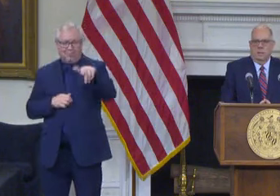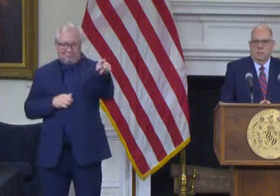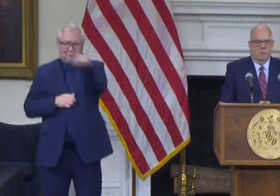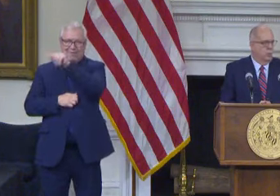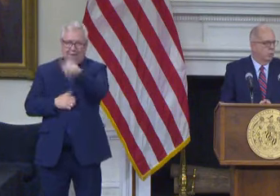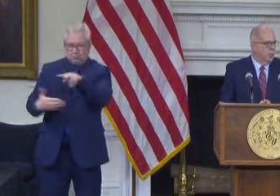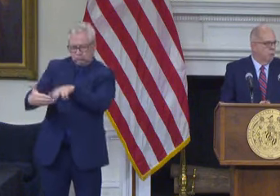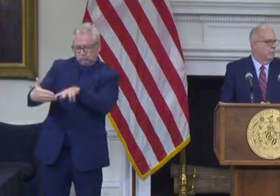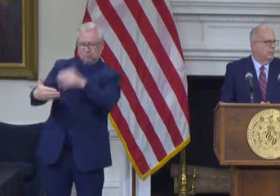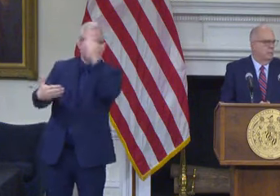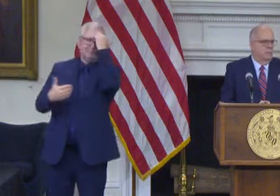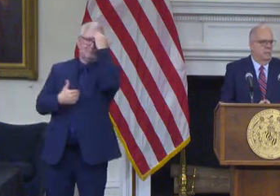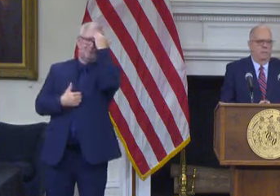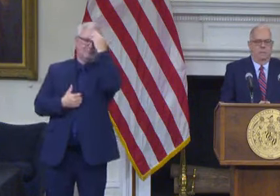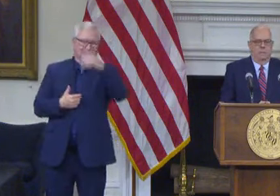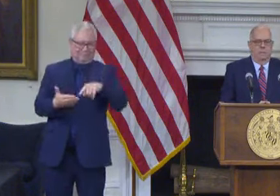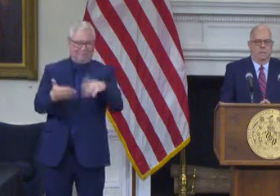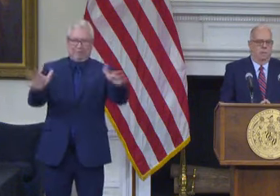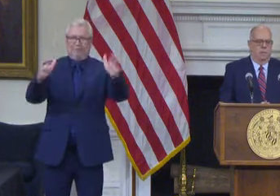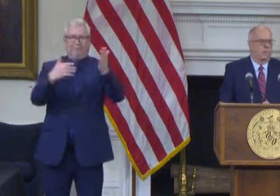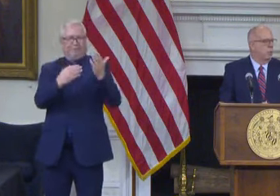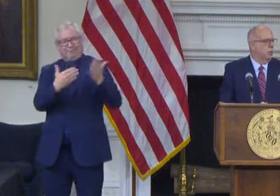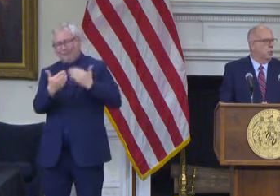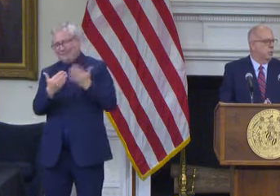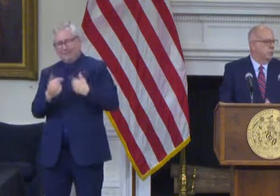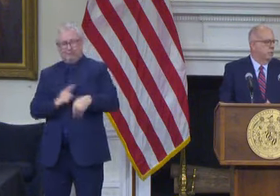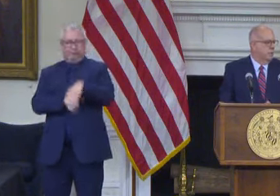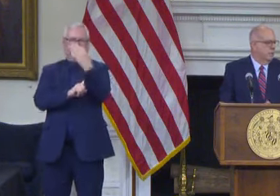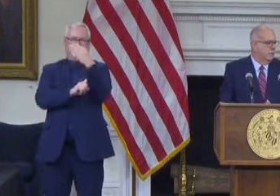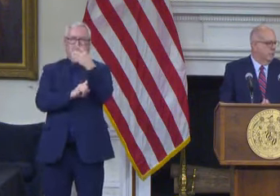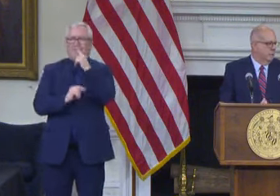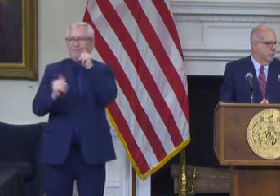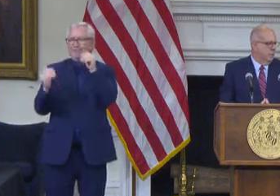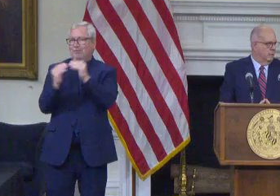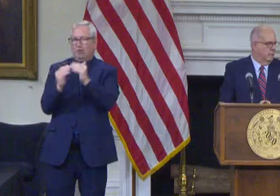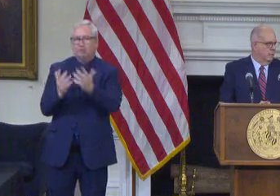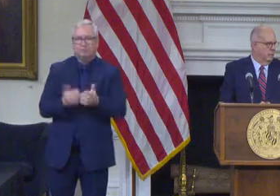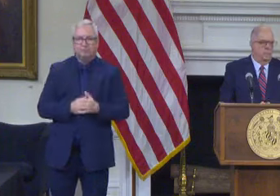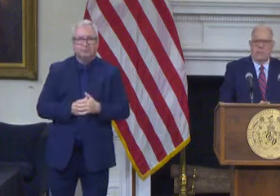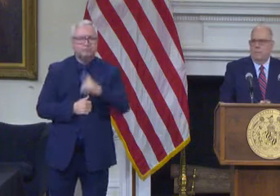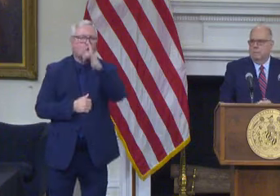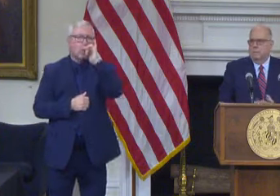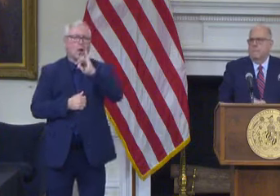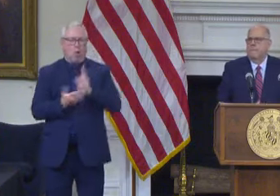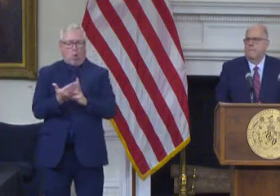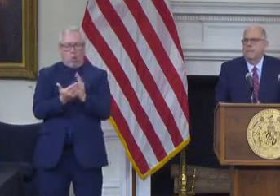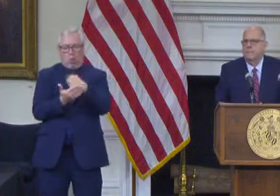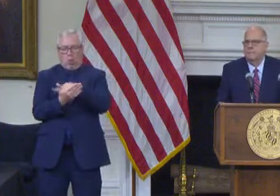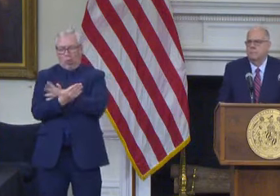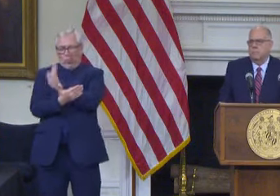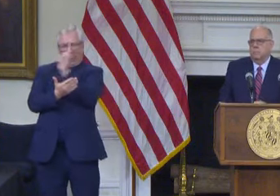they had to go to great they had to go they're like contortionist the way they had to create these tortured maps